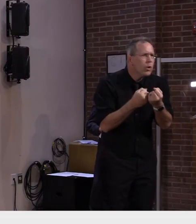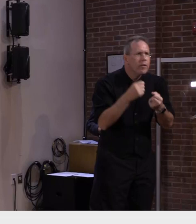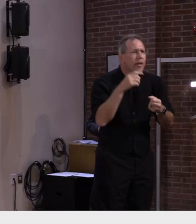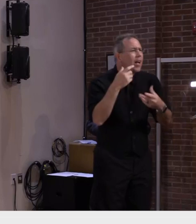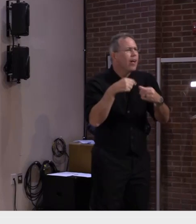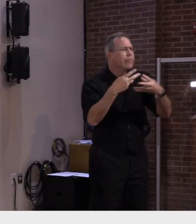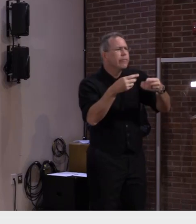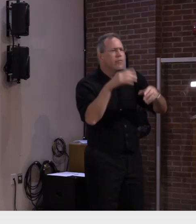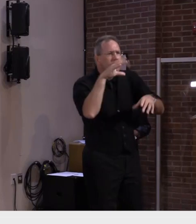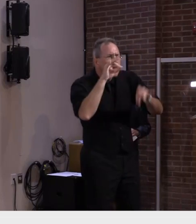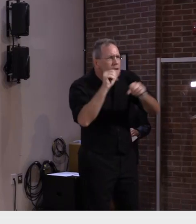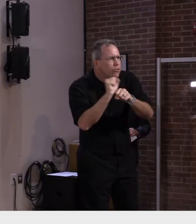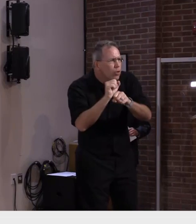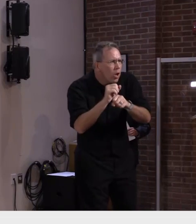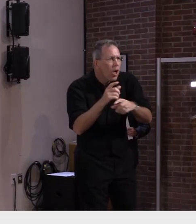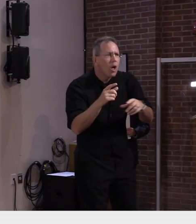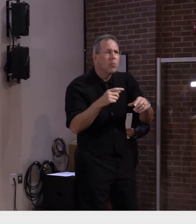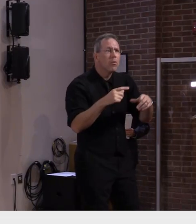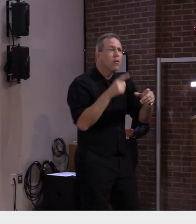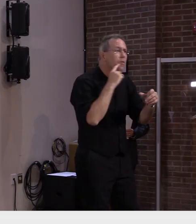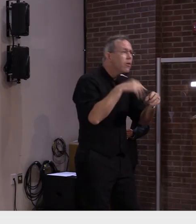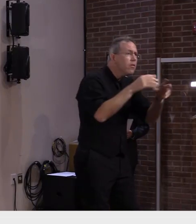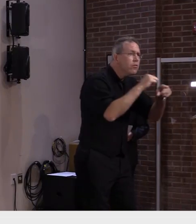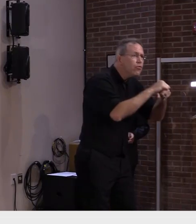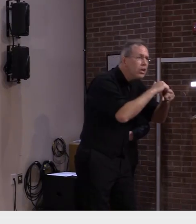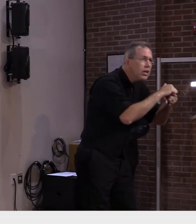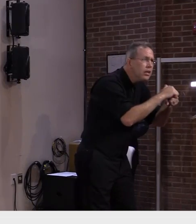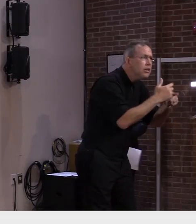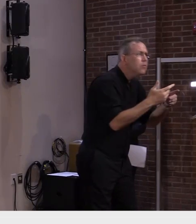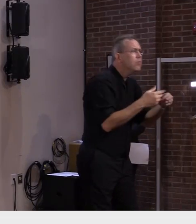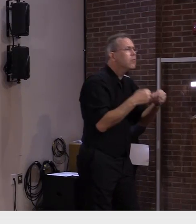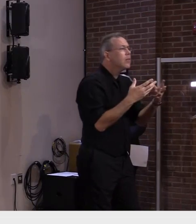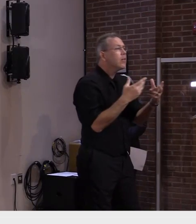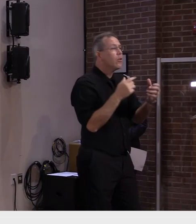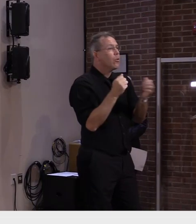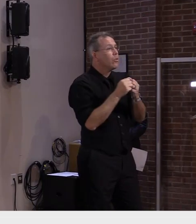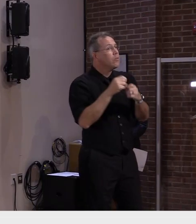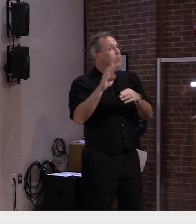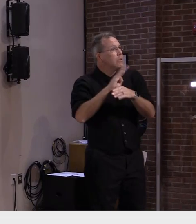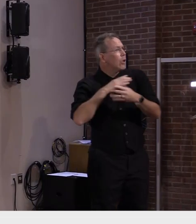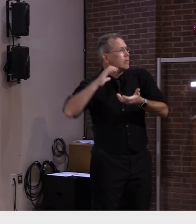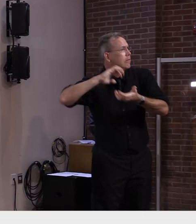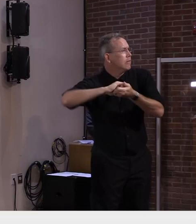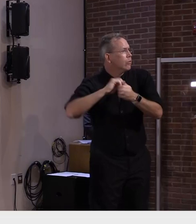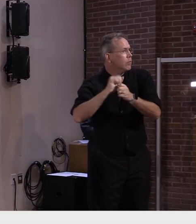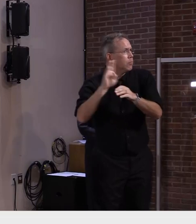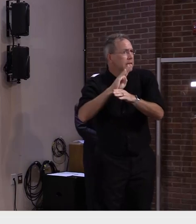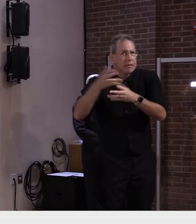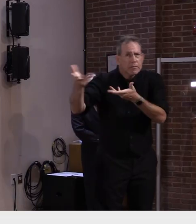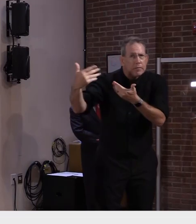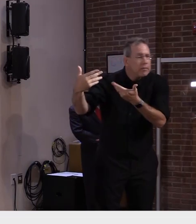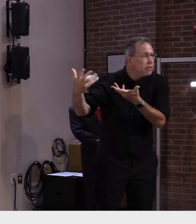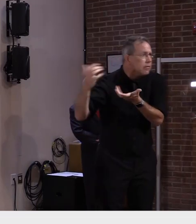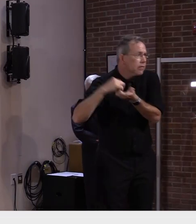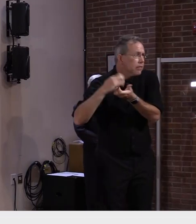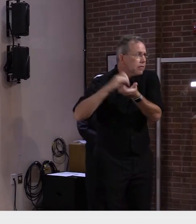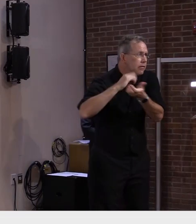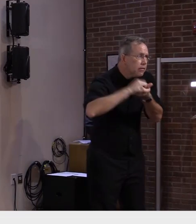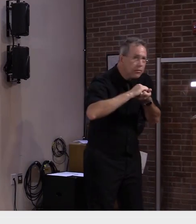applicant referrals employers can also find more information online at labor.vermont.gov jobs